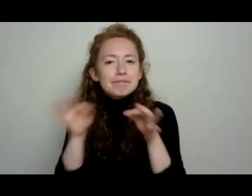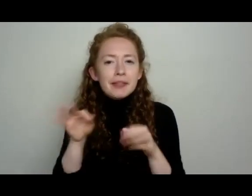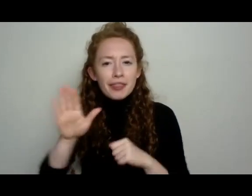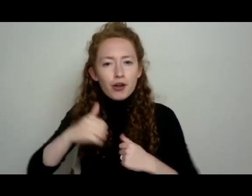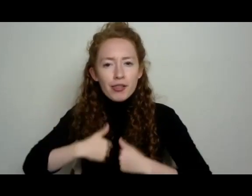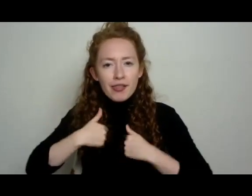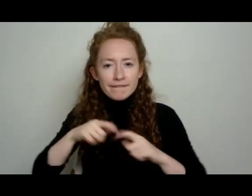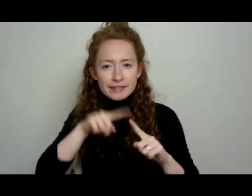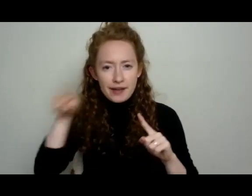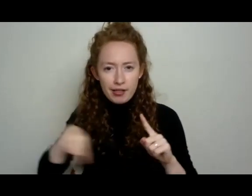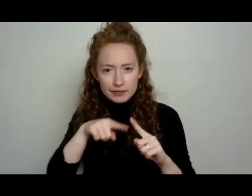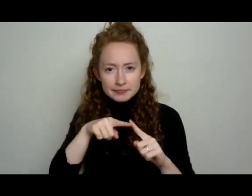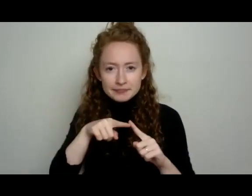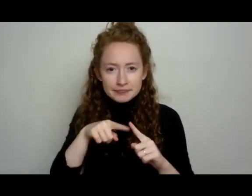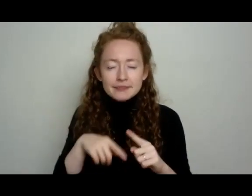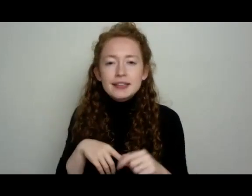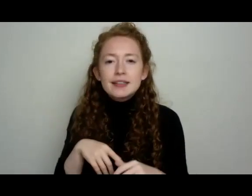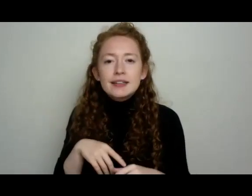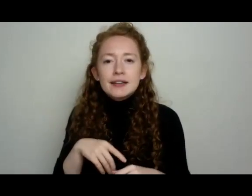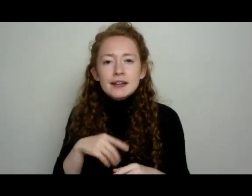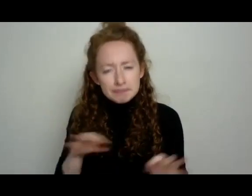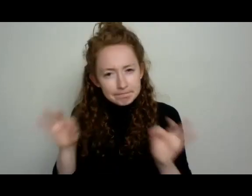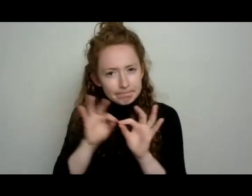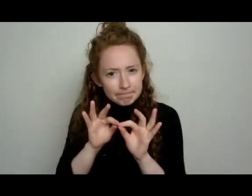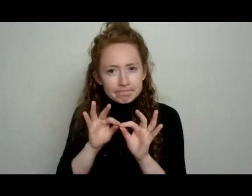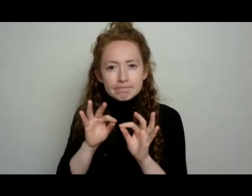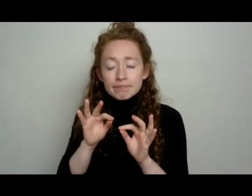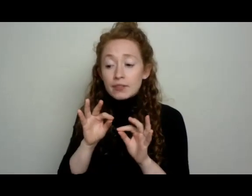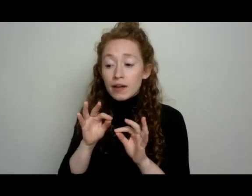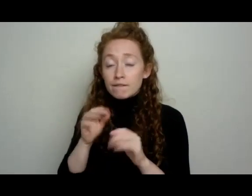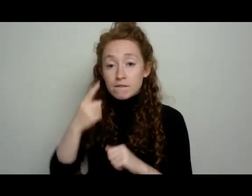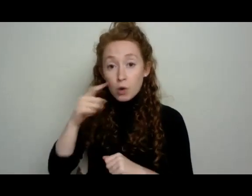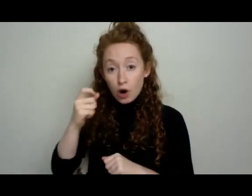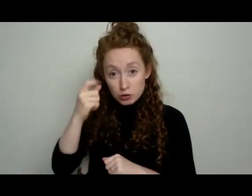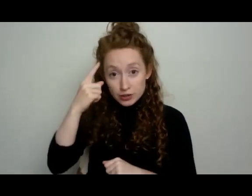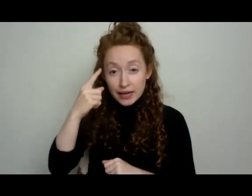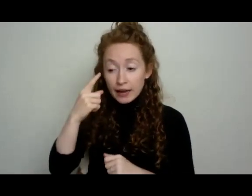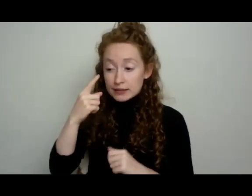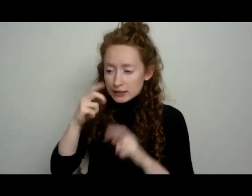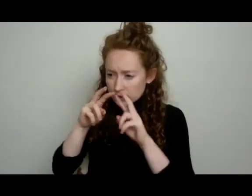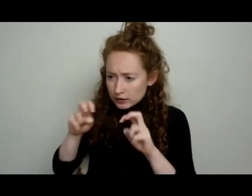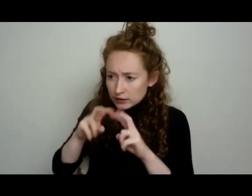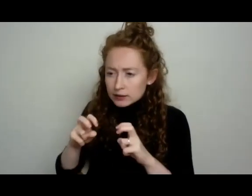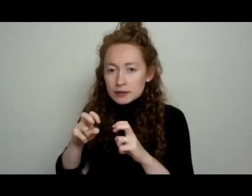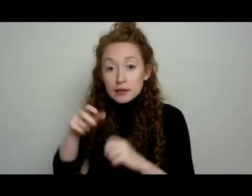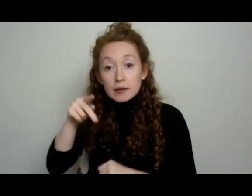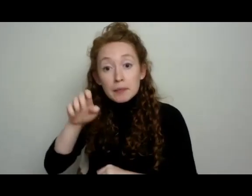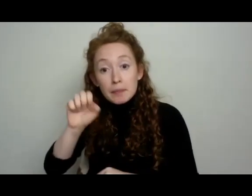So, so much about understanding both diseases and pest insects so that we can